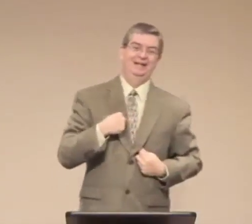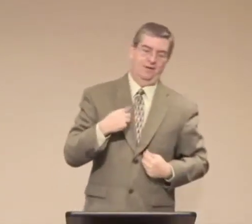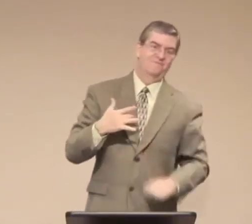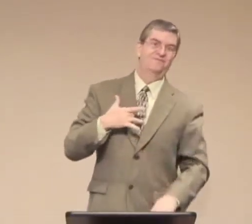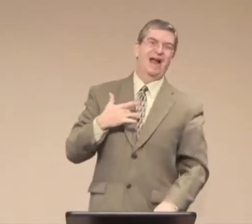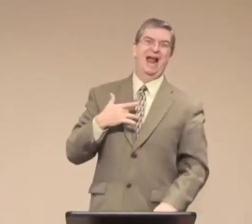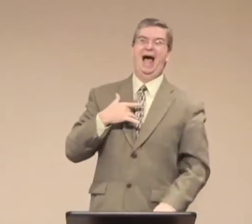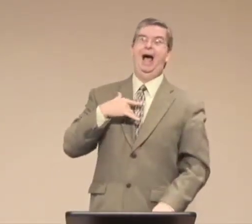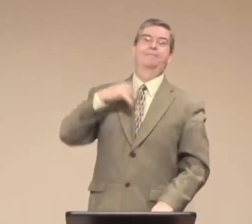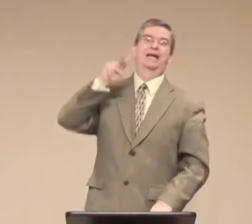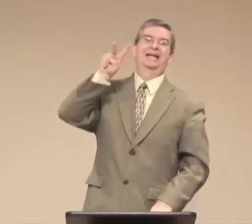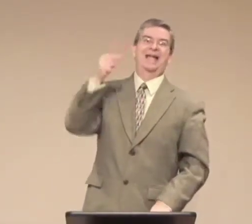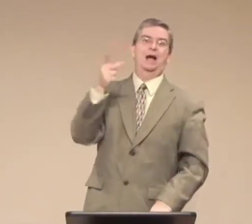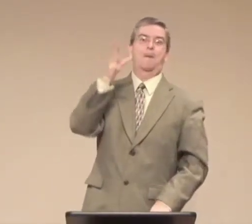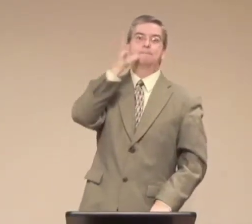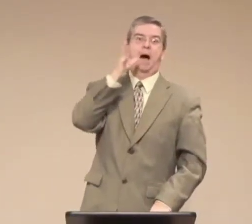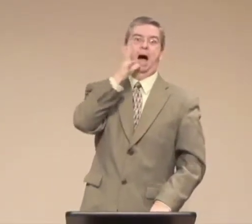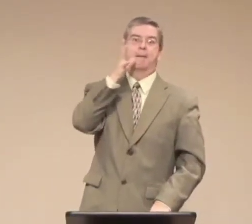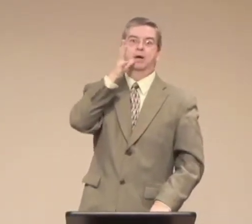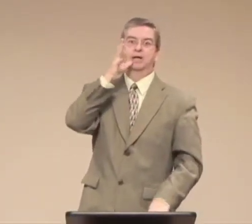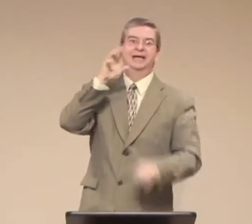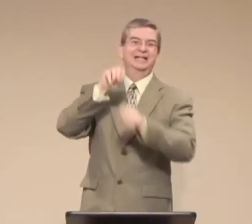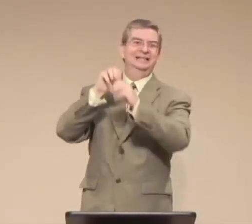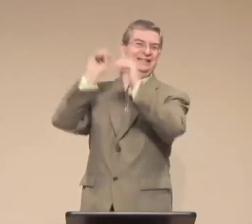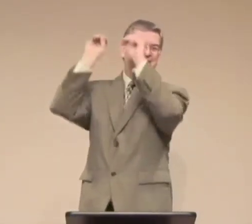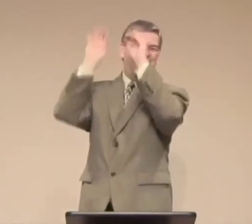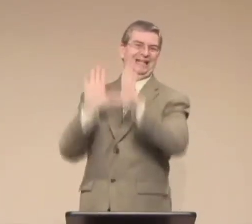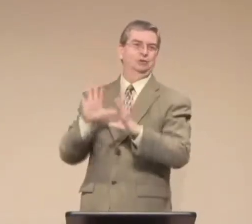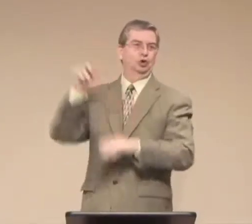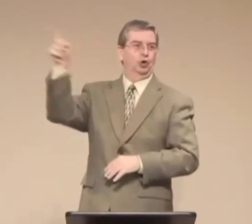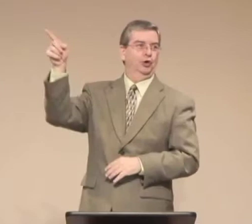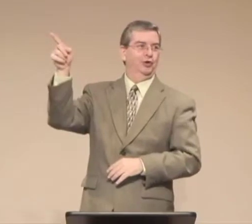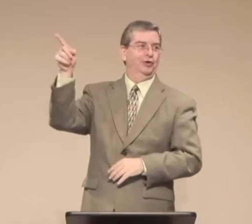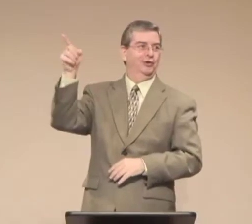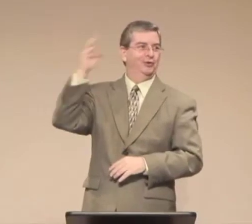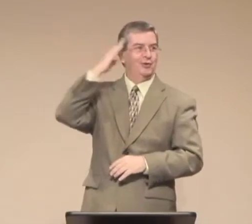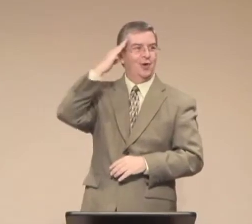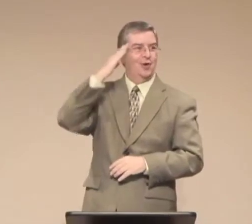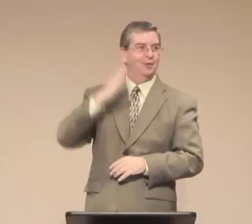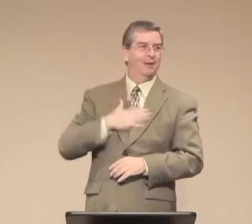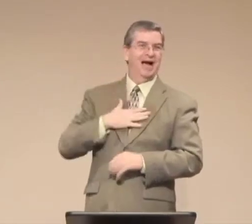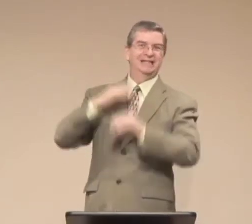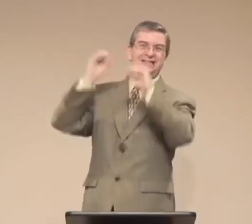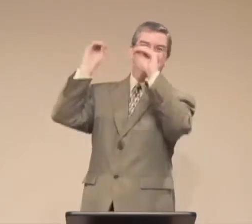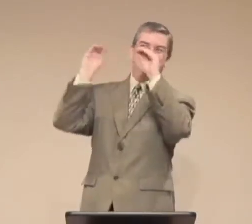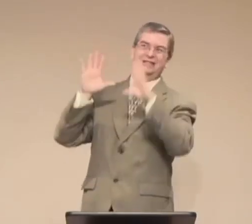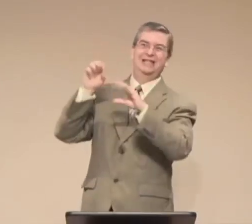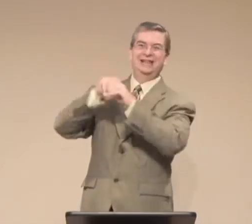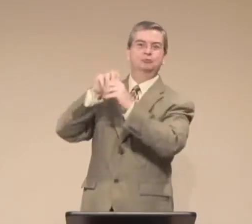children are in church. You could become, for example, what's called a second mom.